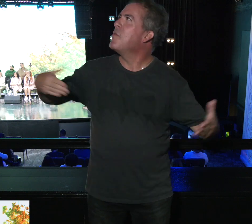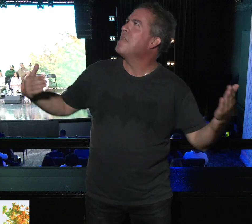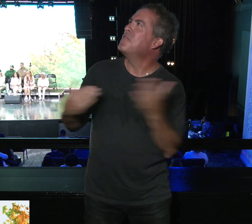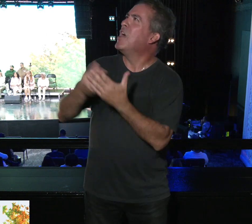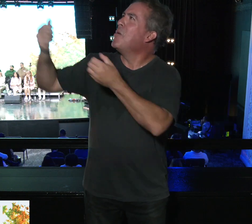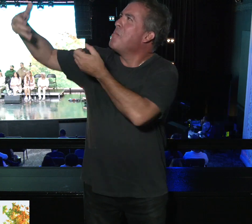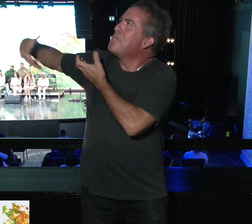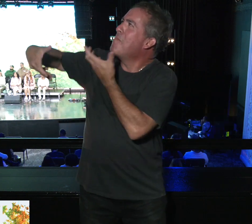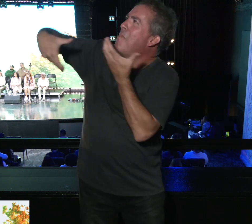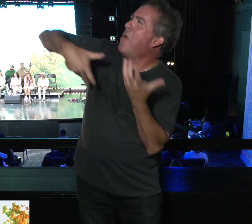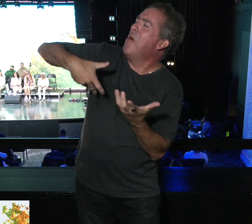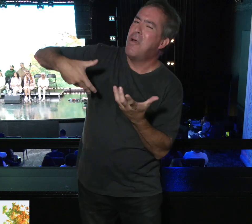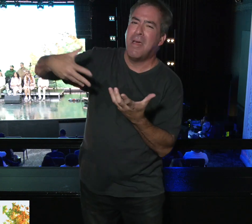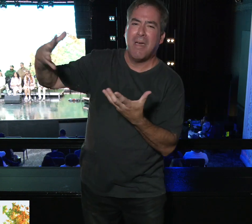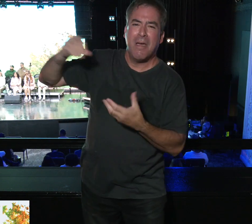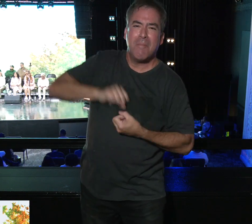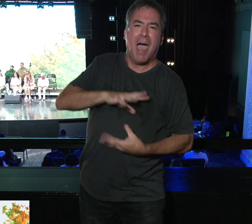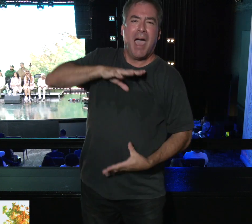outpouring.